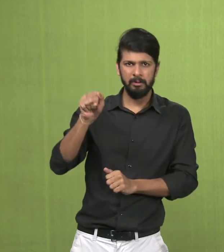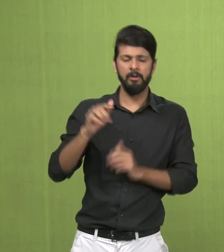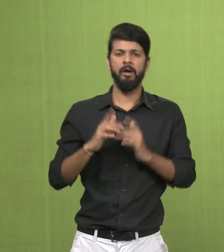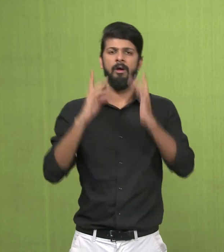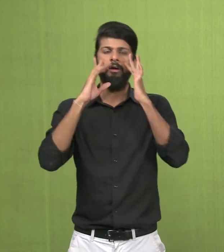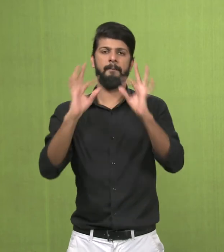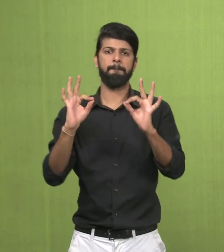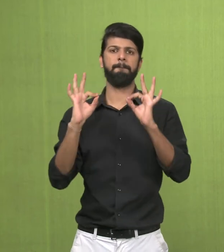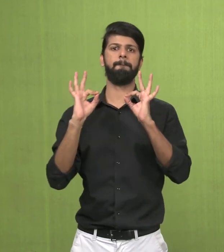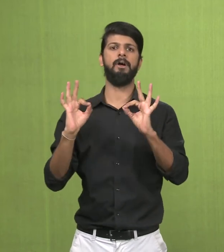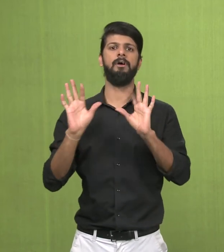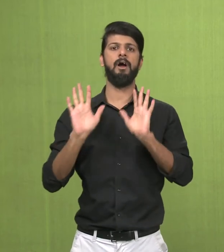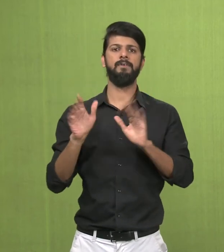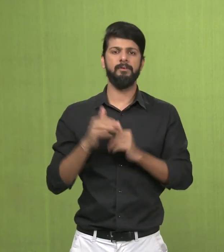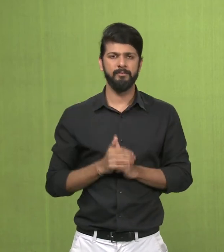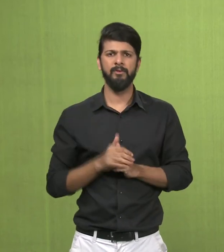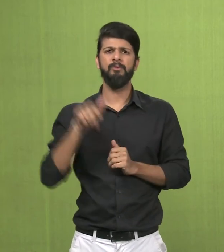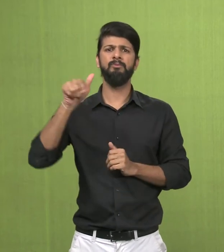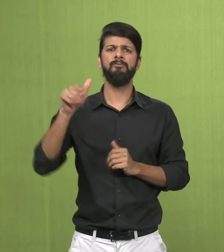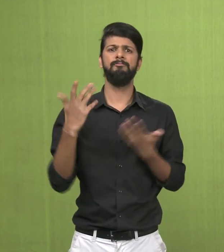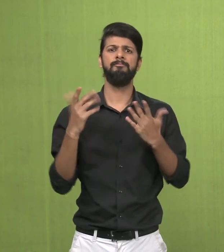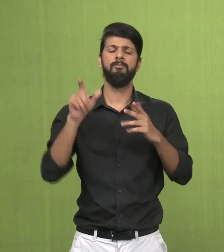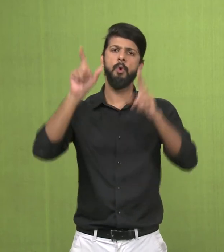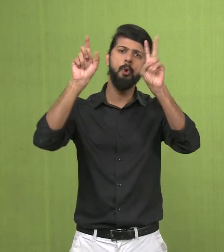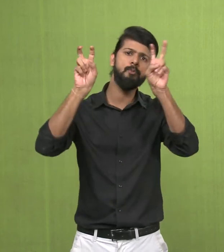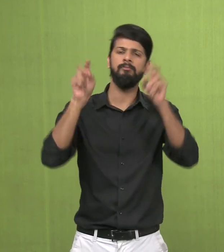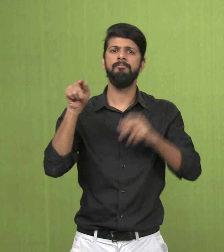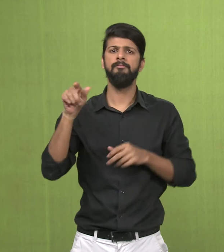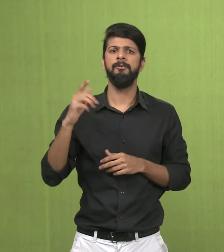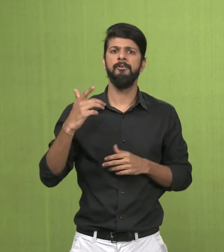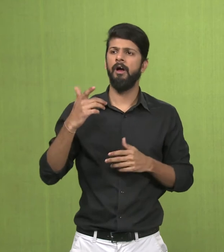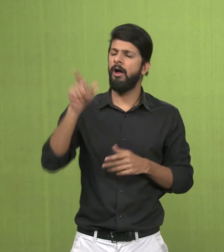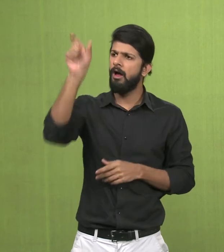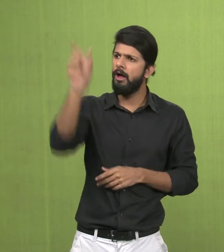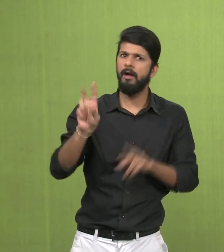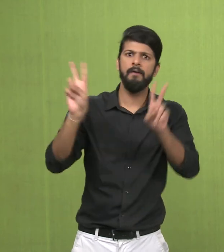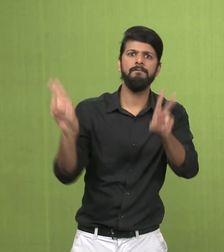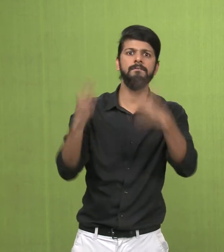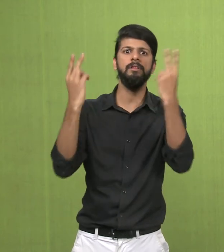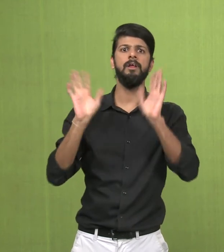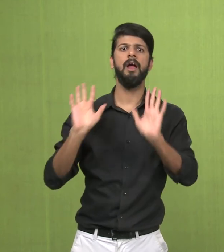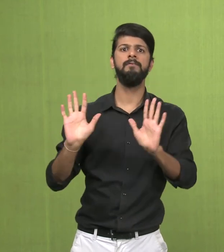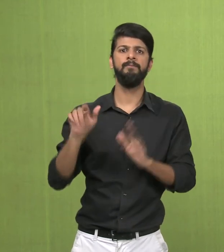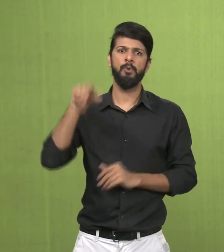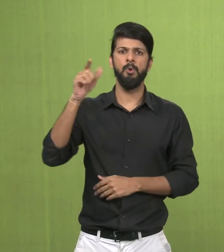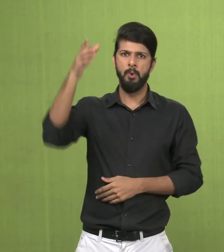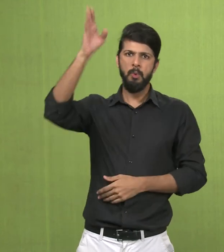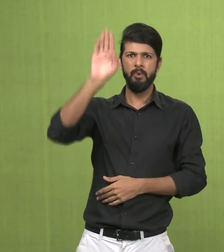Within the Kushana dynasty, Mathura became a very important centre of art and the